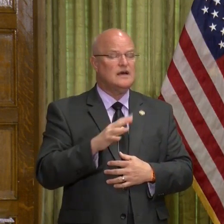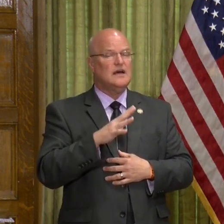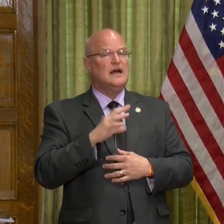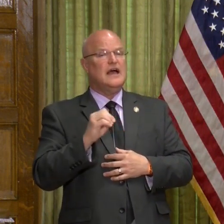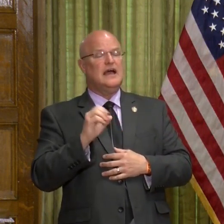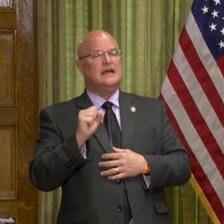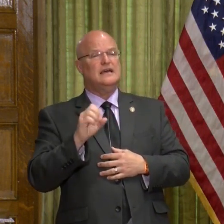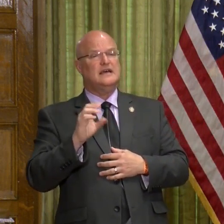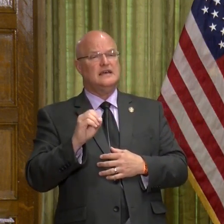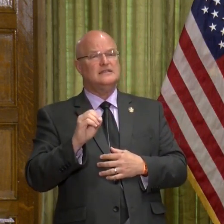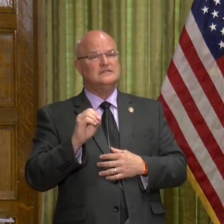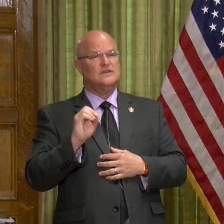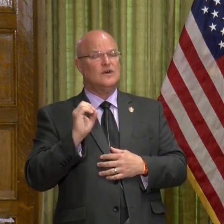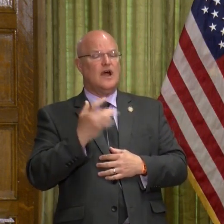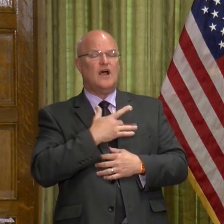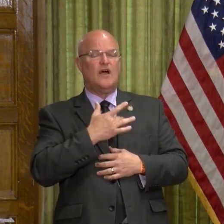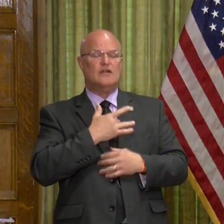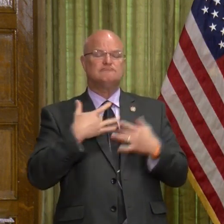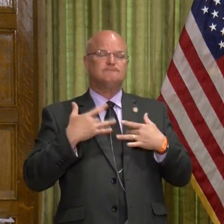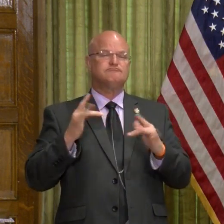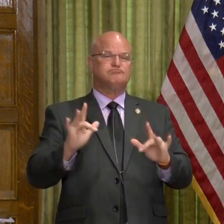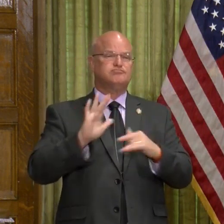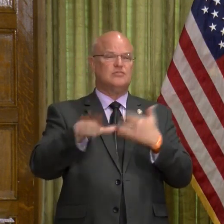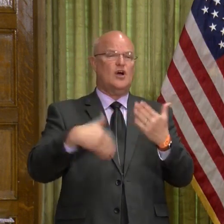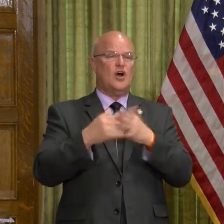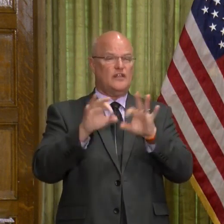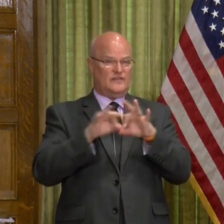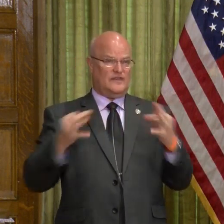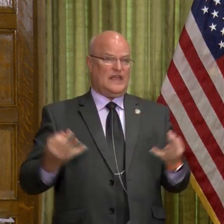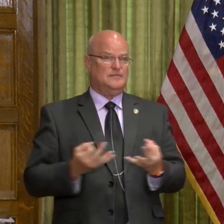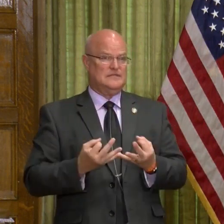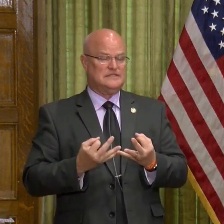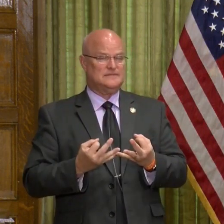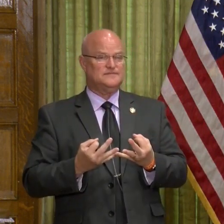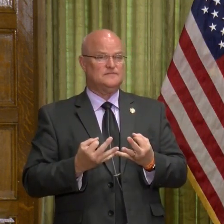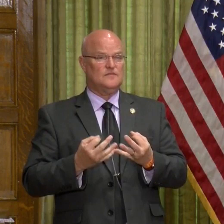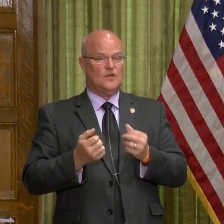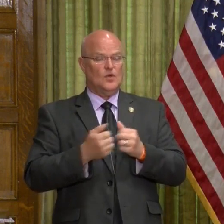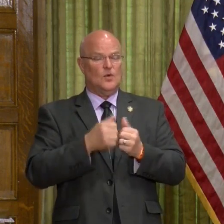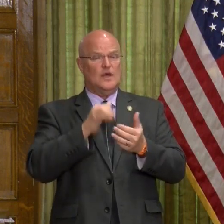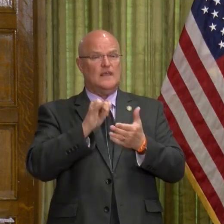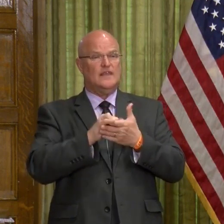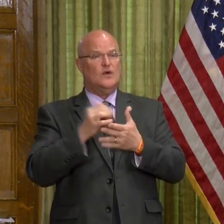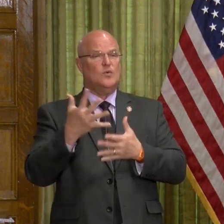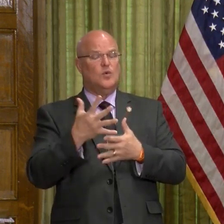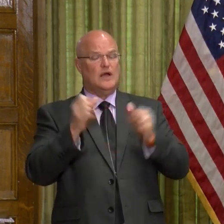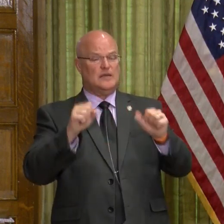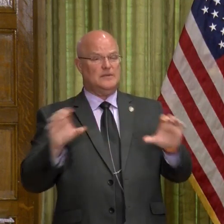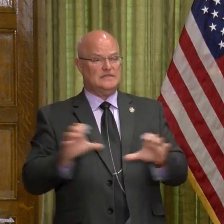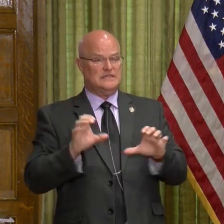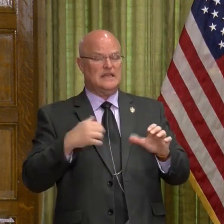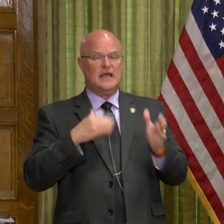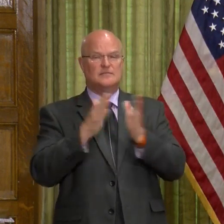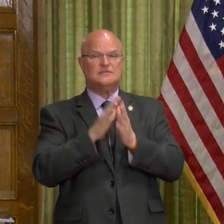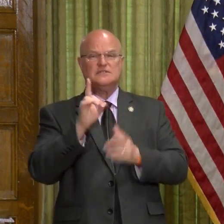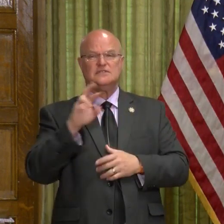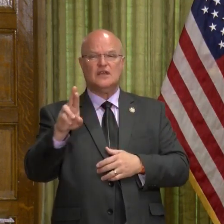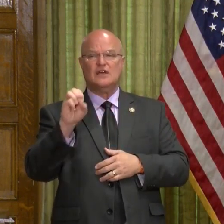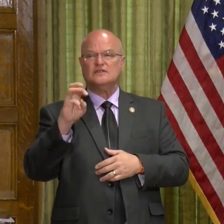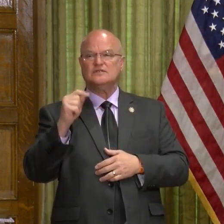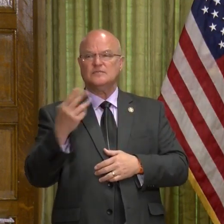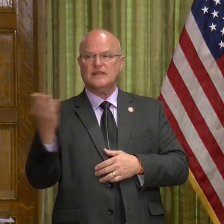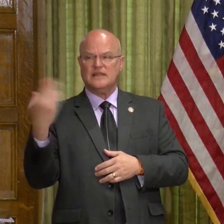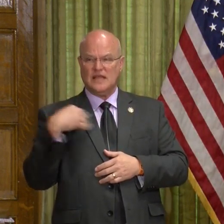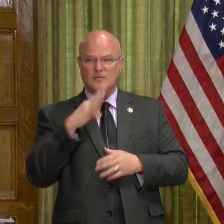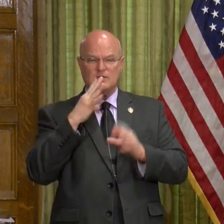And so our heart goes out to all of those families as to what can be done about it. I'm going ask Dr. Smith to